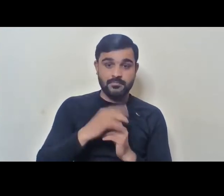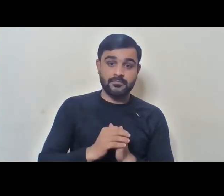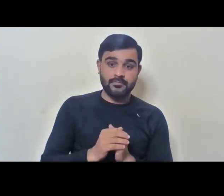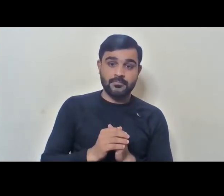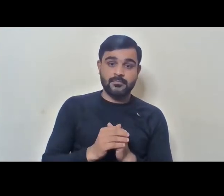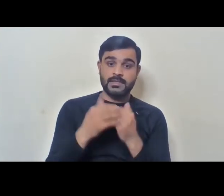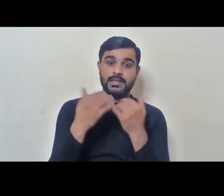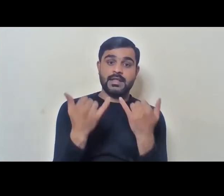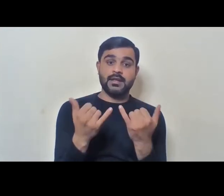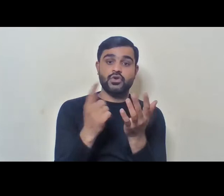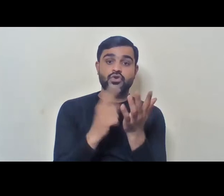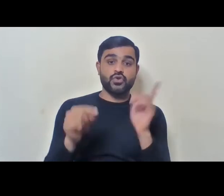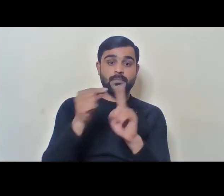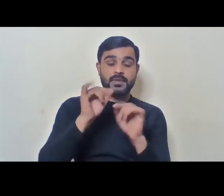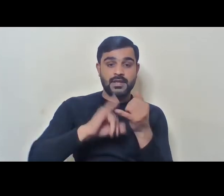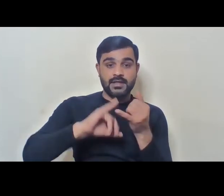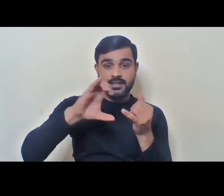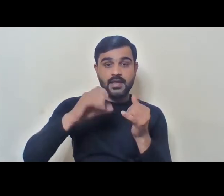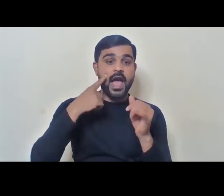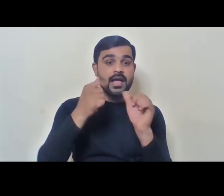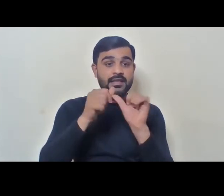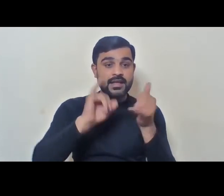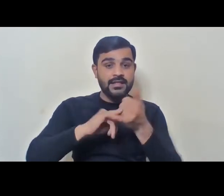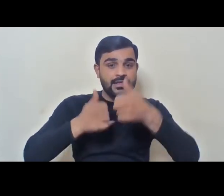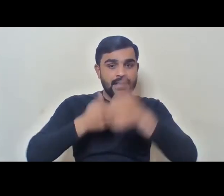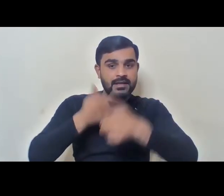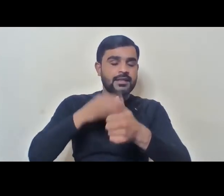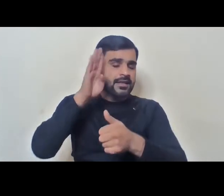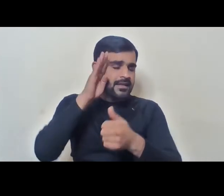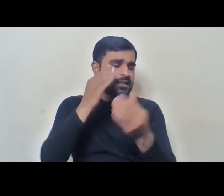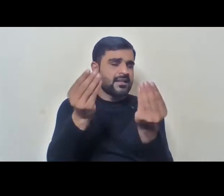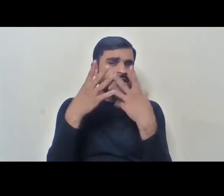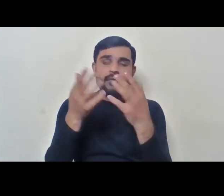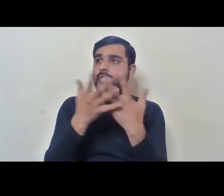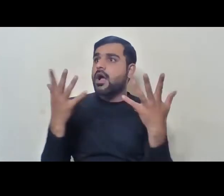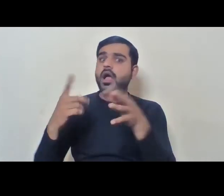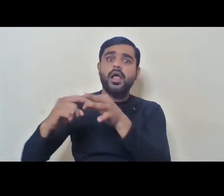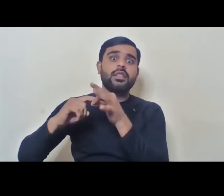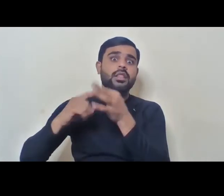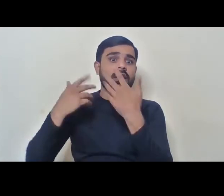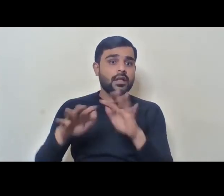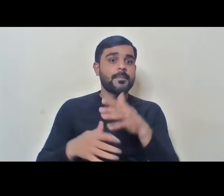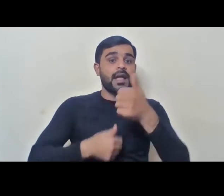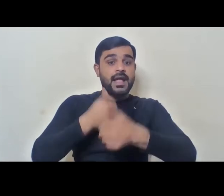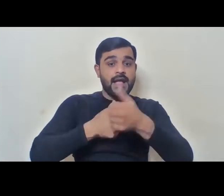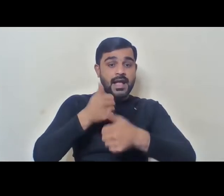current UPSC IAS exams, I've got a lot of queries, because in that judgment, the court in fact said that there